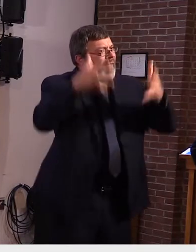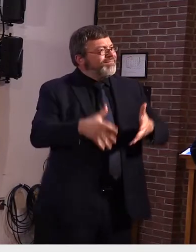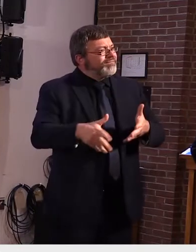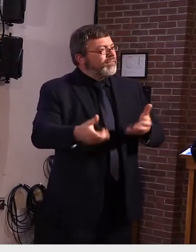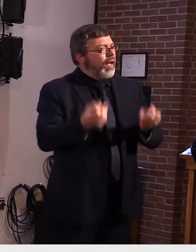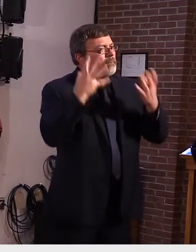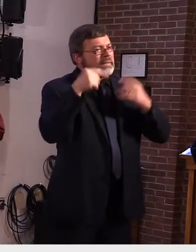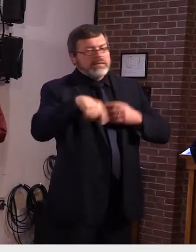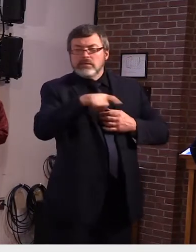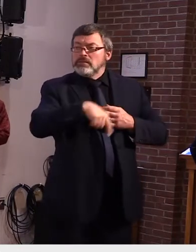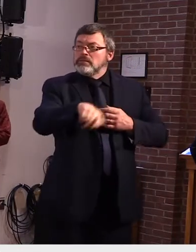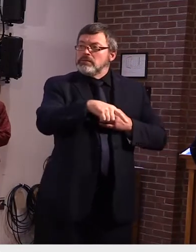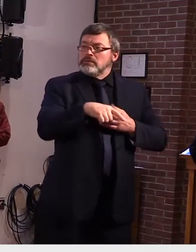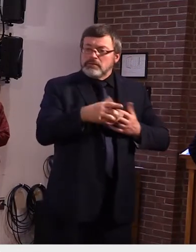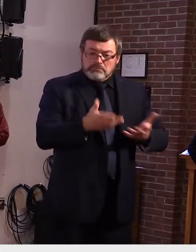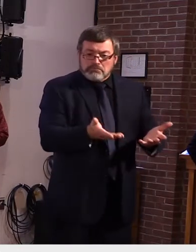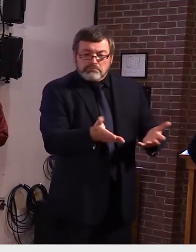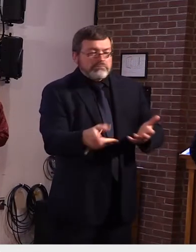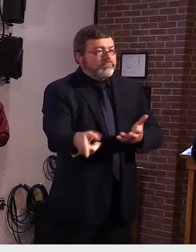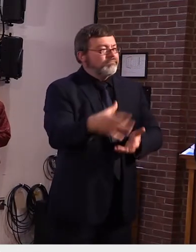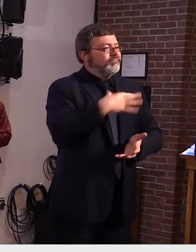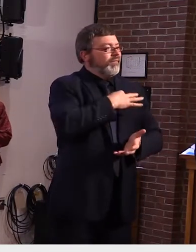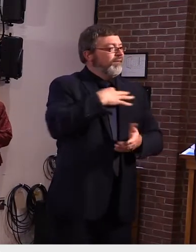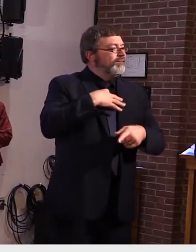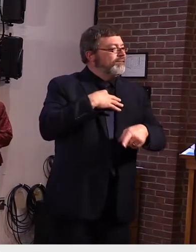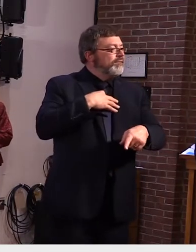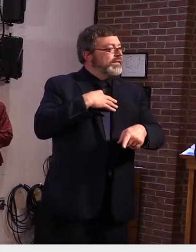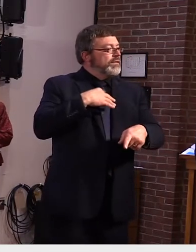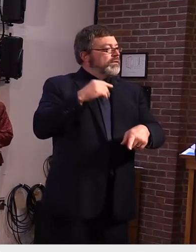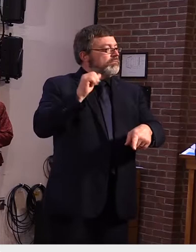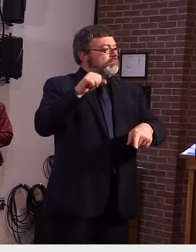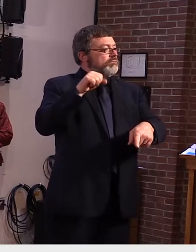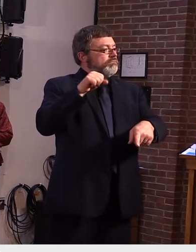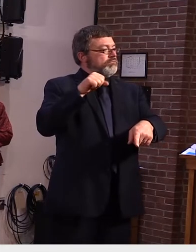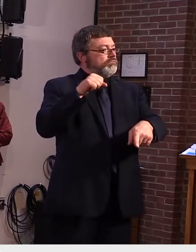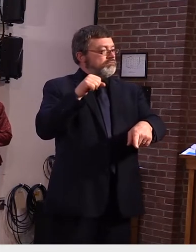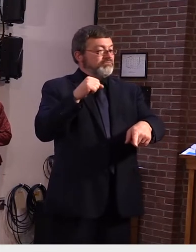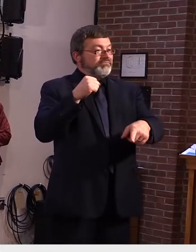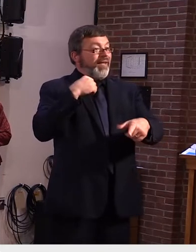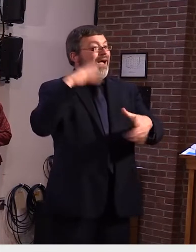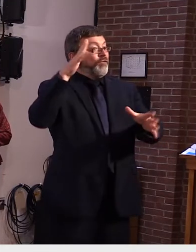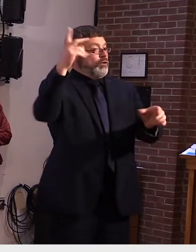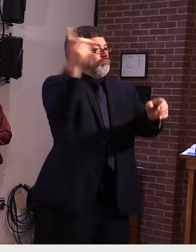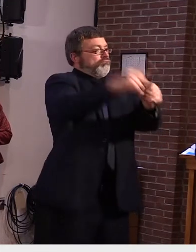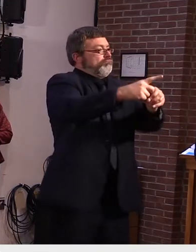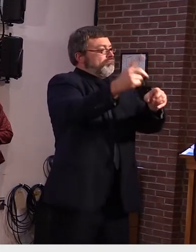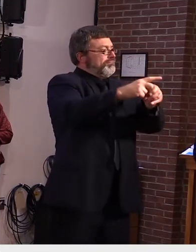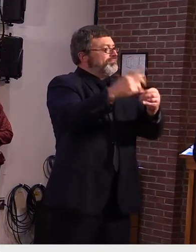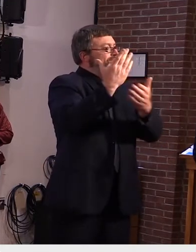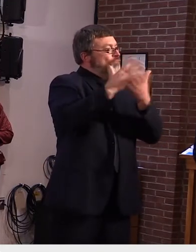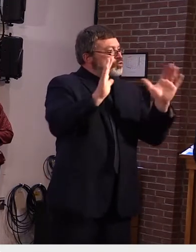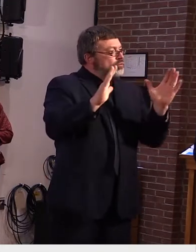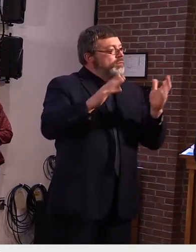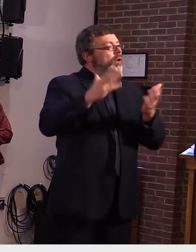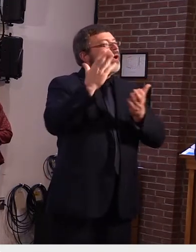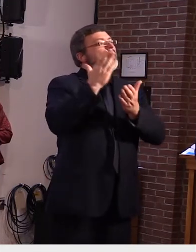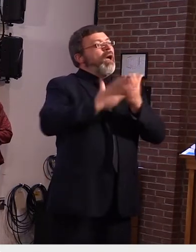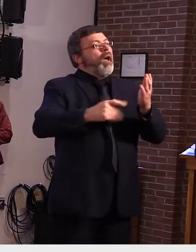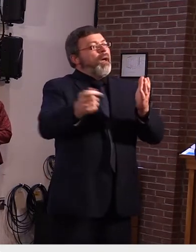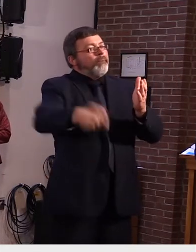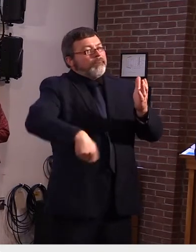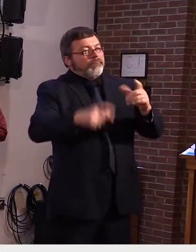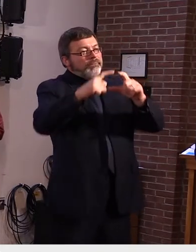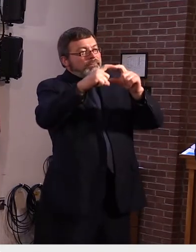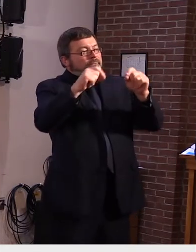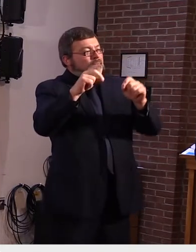they some of them were direct deposited some of them wound up being a debit card and that sort of thing and not everybody got them i just thought that